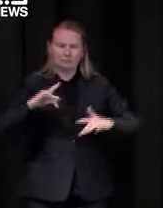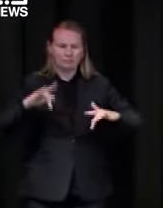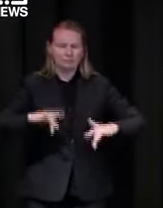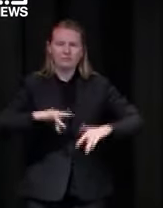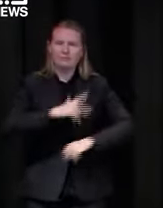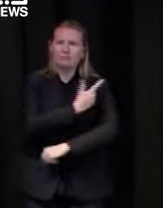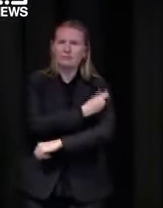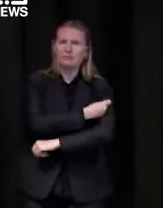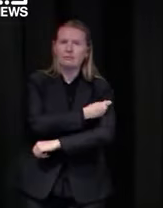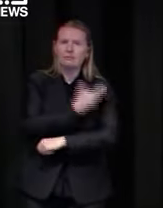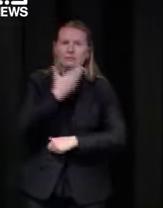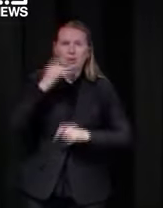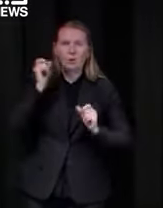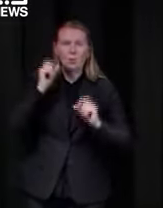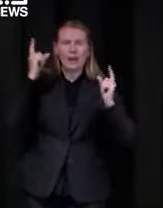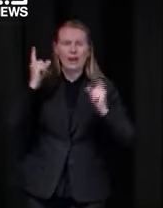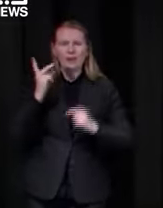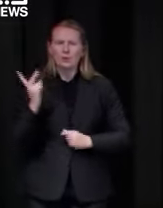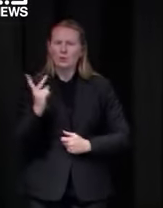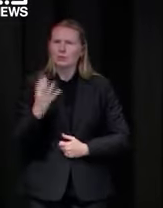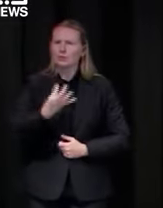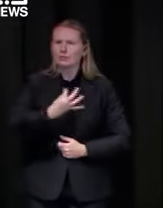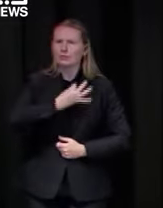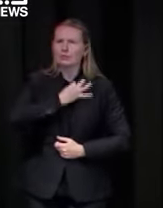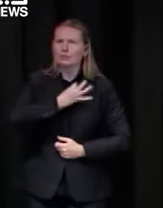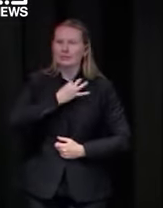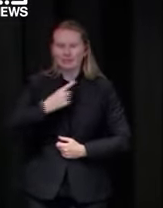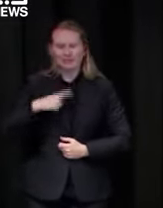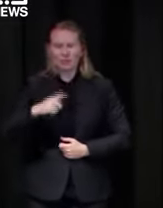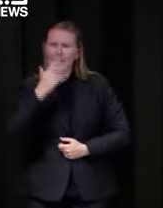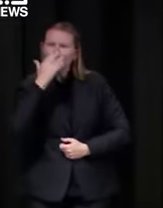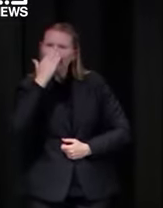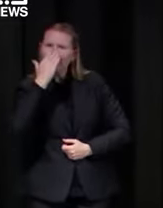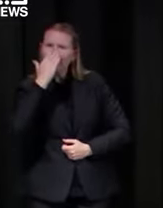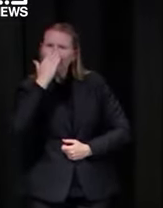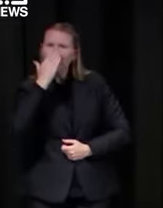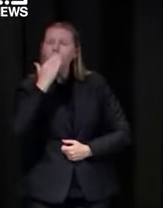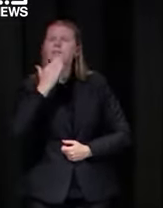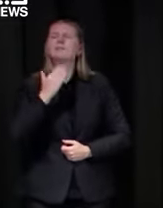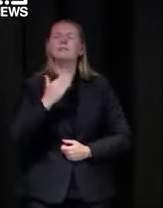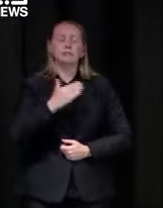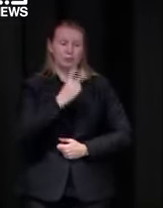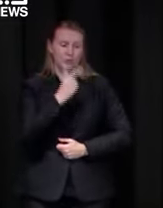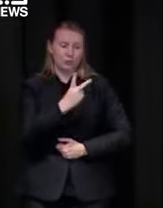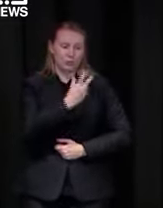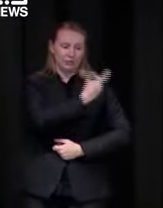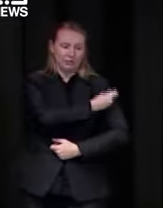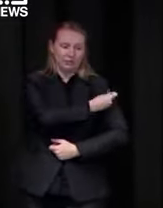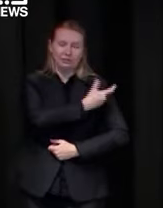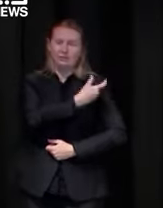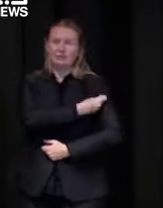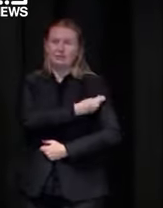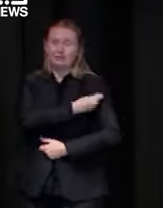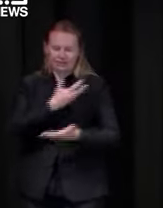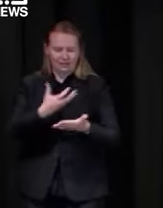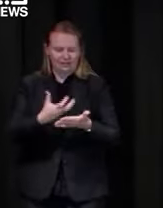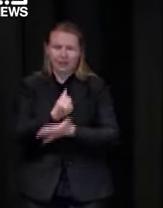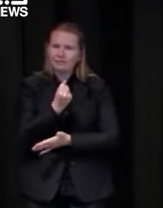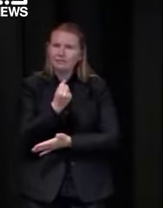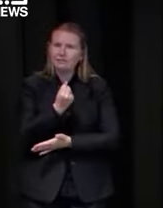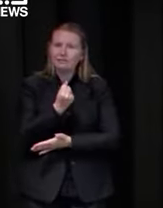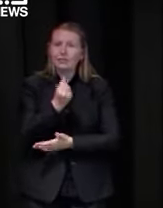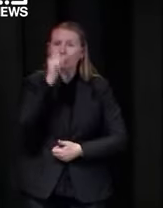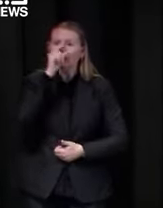vulnerable please encourage them because two doses of this safe effective and free vaccine can save their